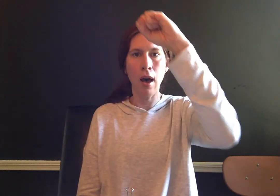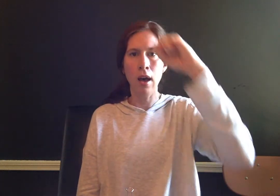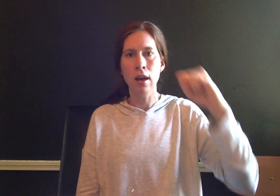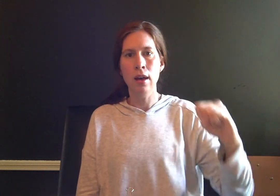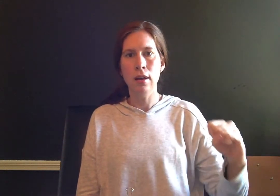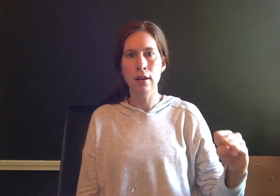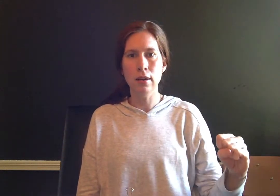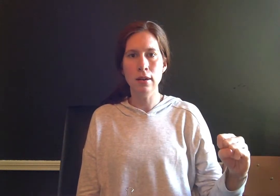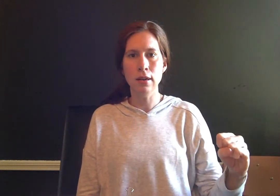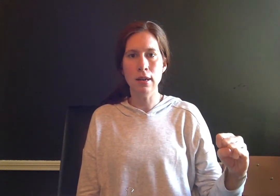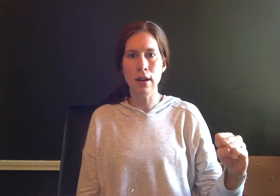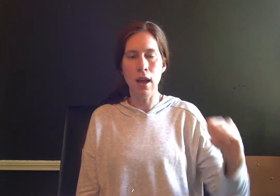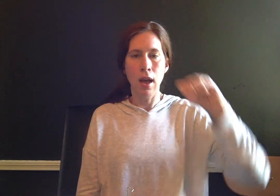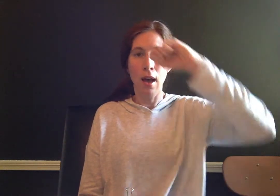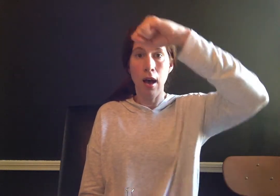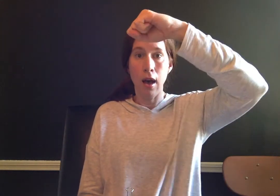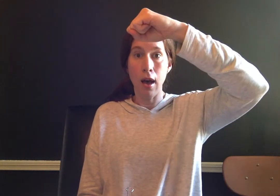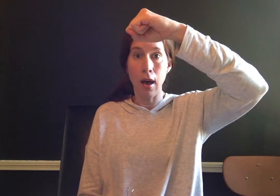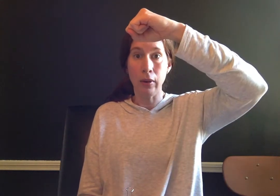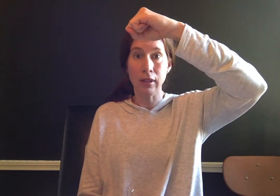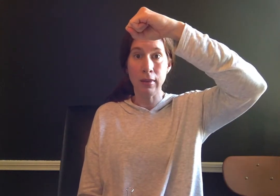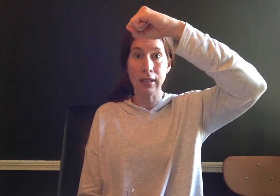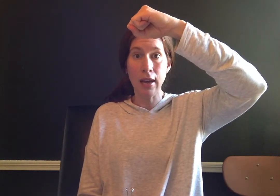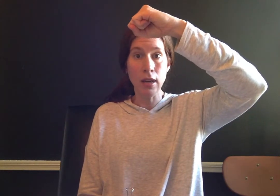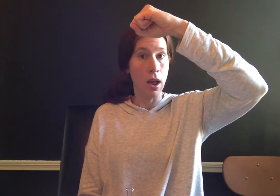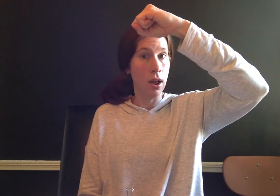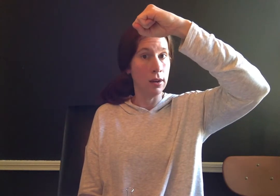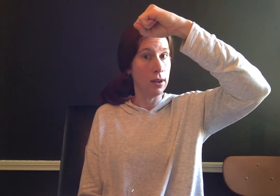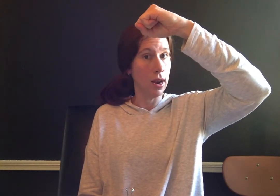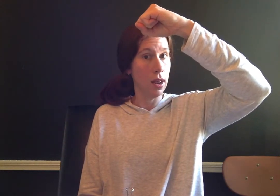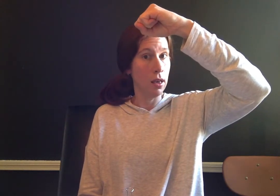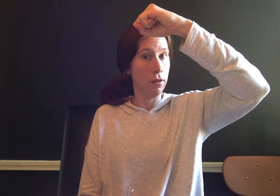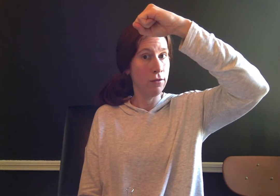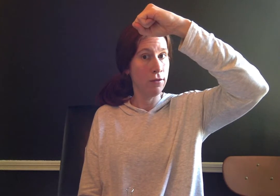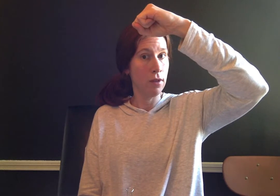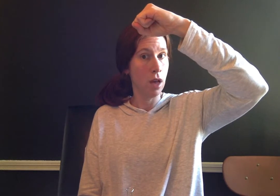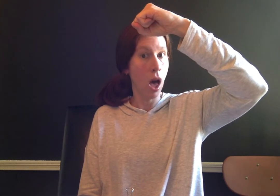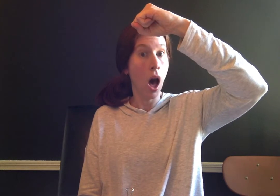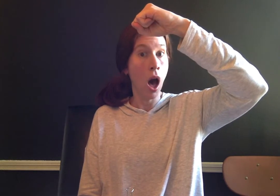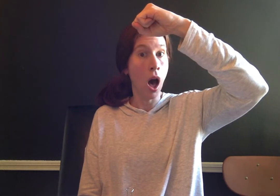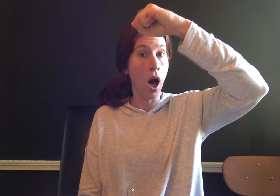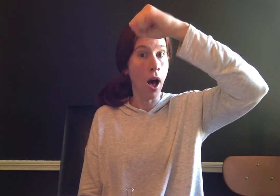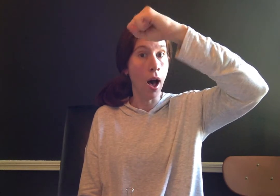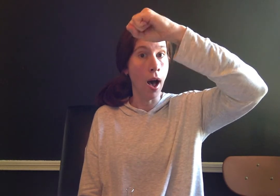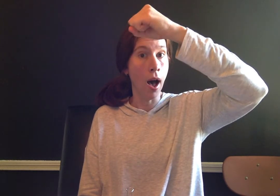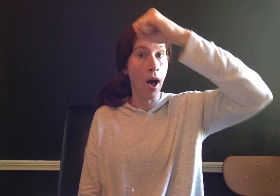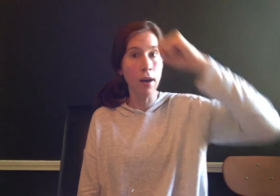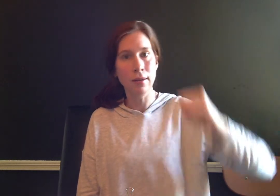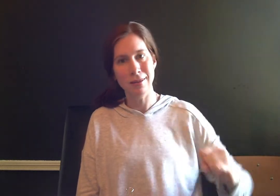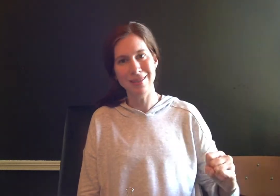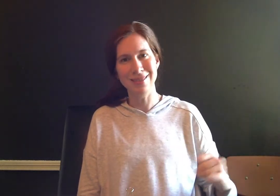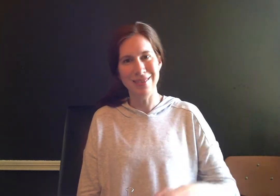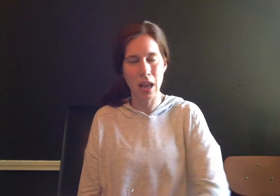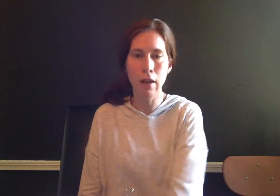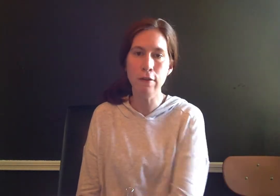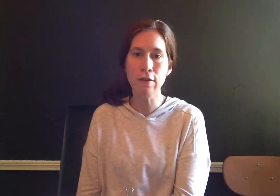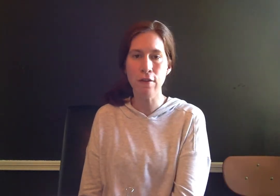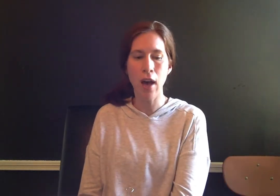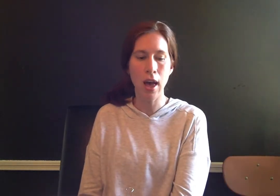N. What's the middle sound? You hear it? F F A N. Fun.